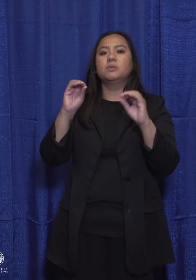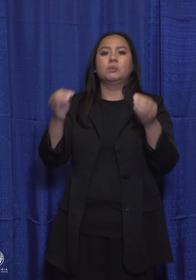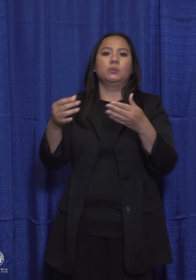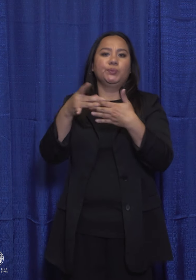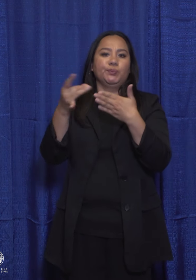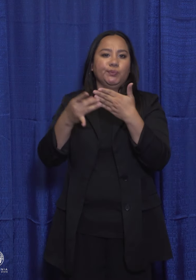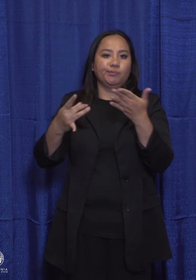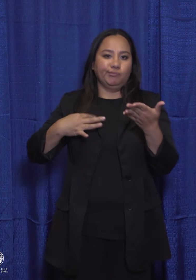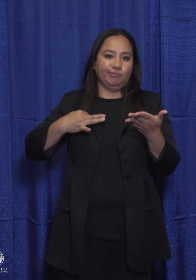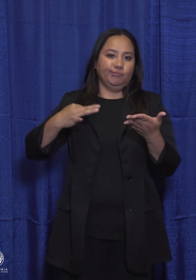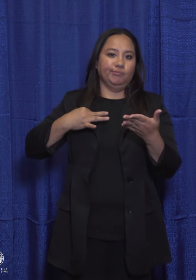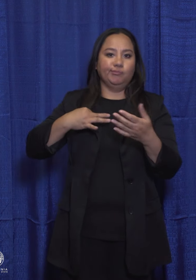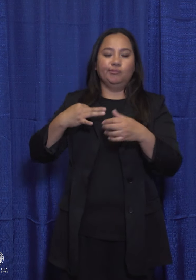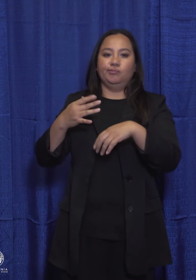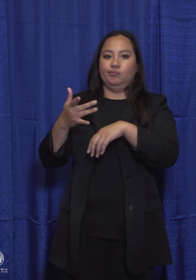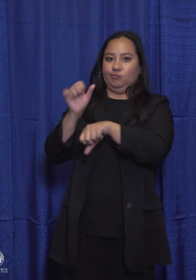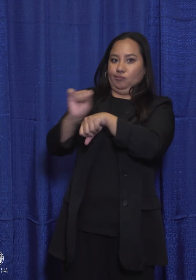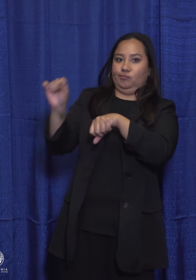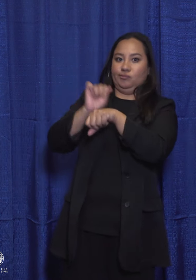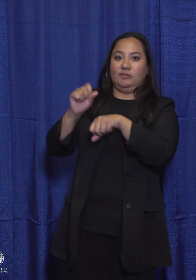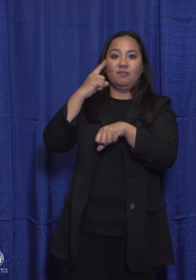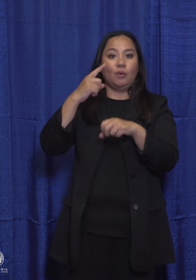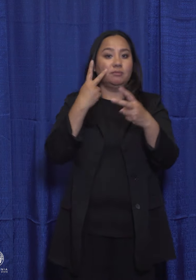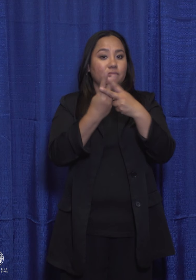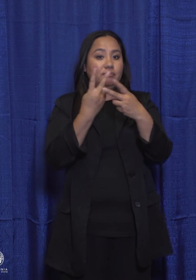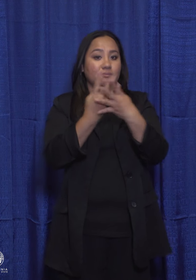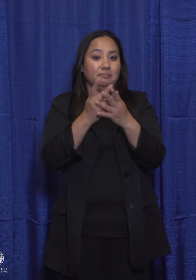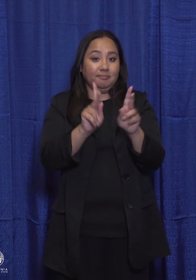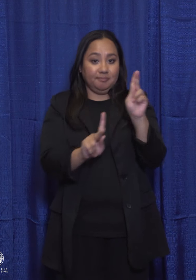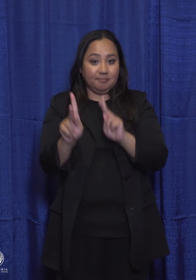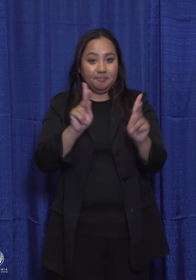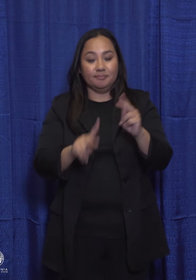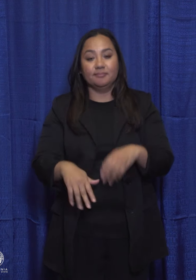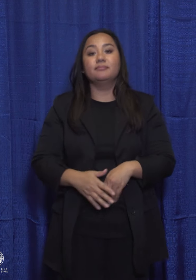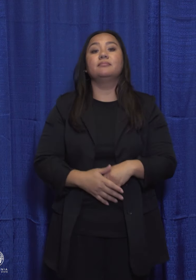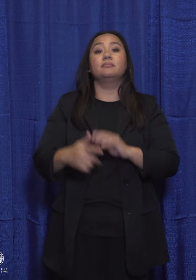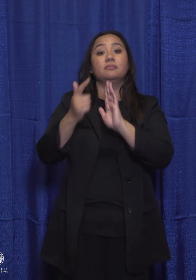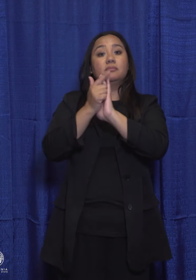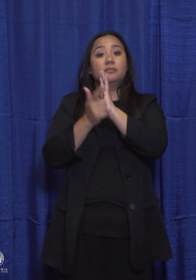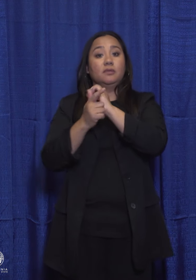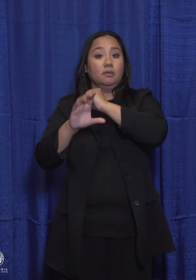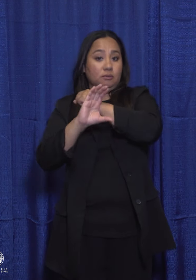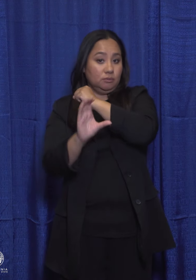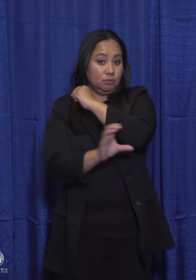Servitude for Incarcerated Persons. Legislative Constitutional Amendment.